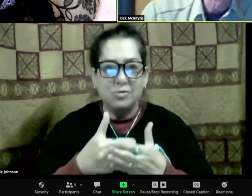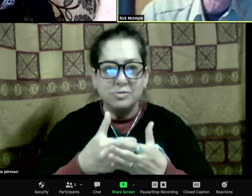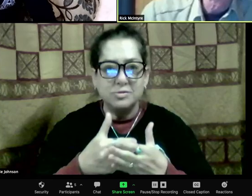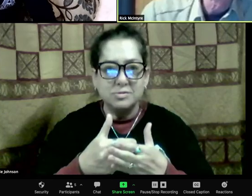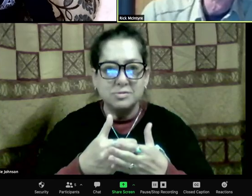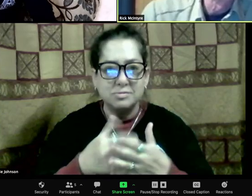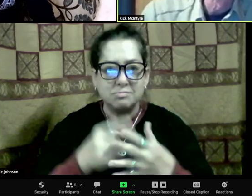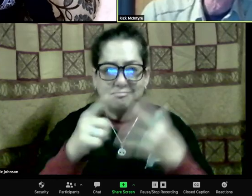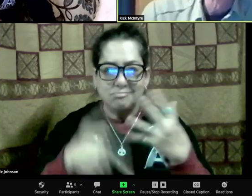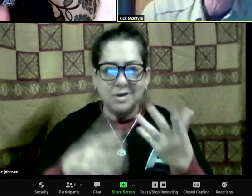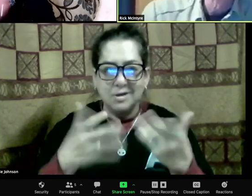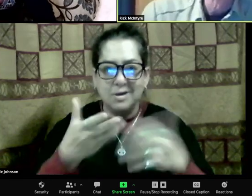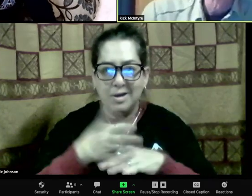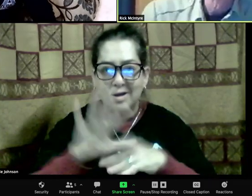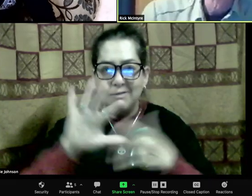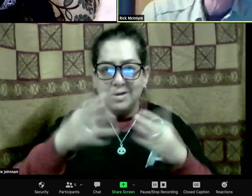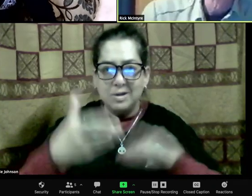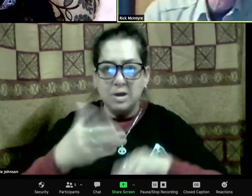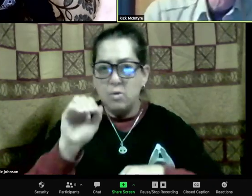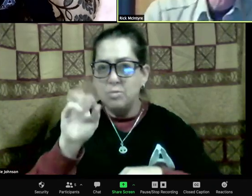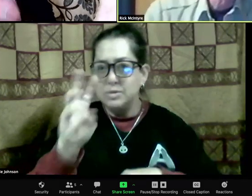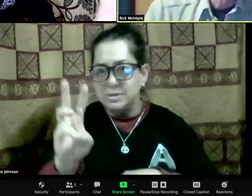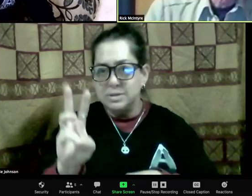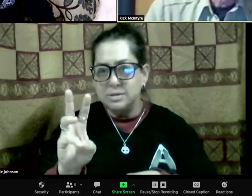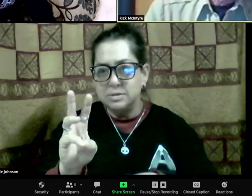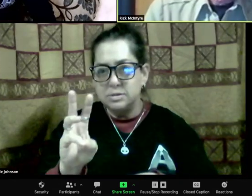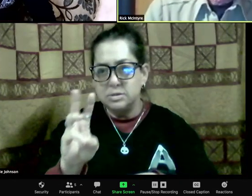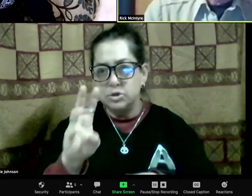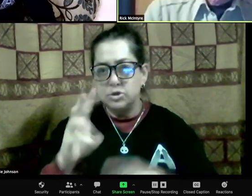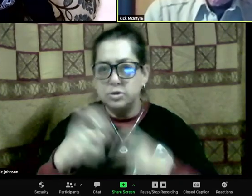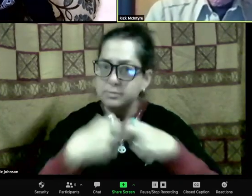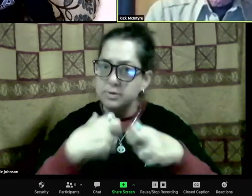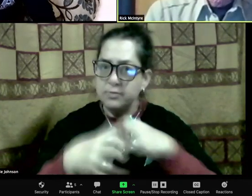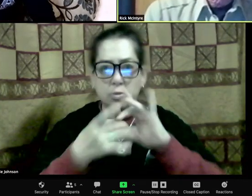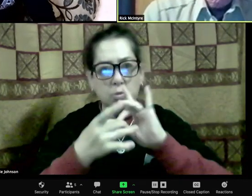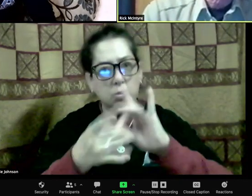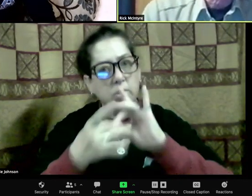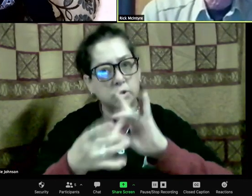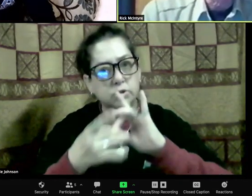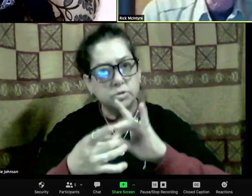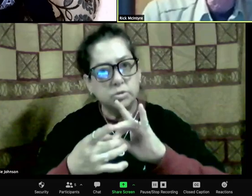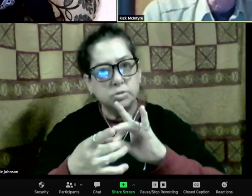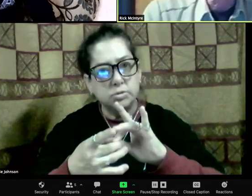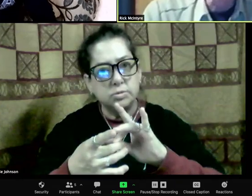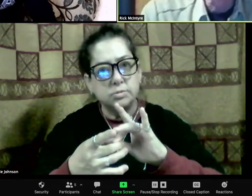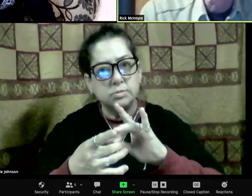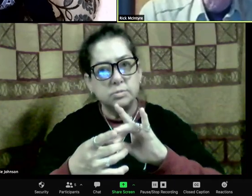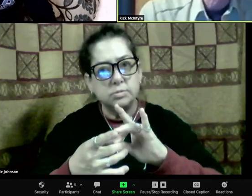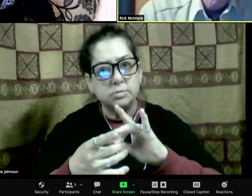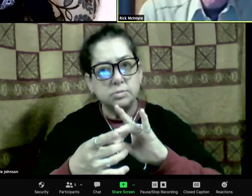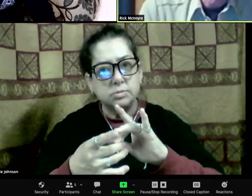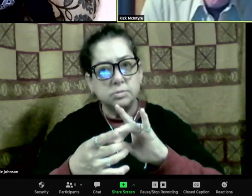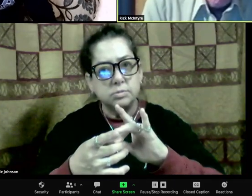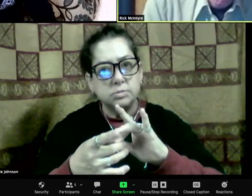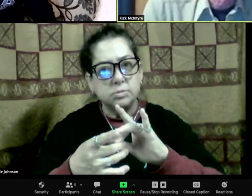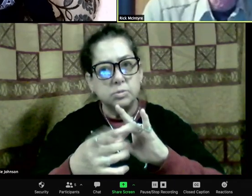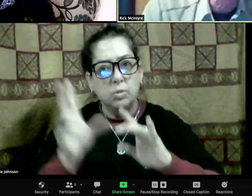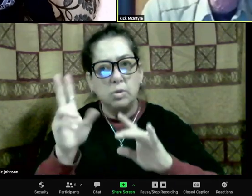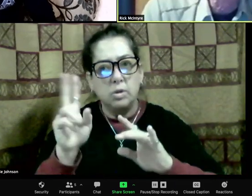06 is by far the main character because she lived such a very exciting life. And then